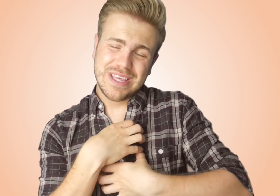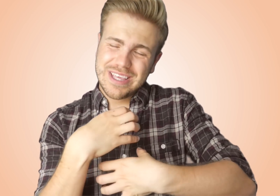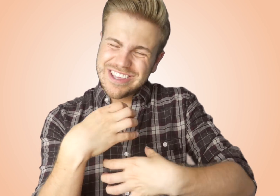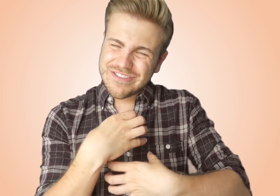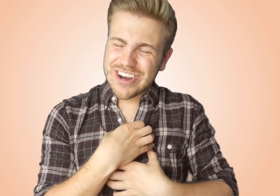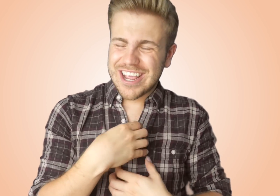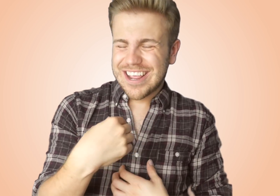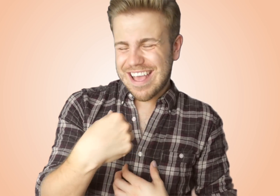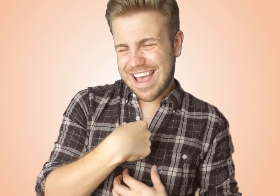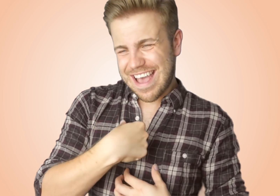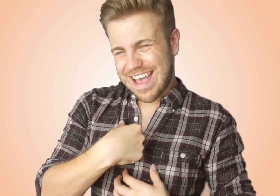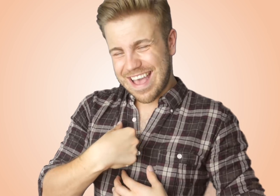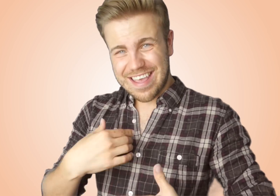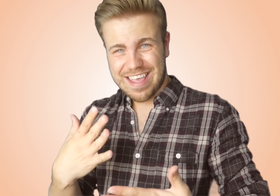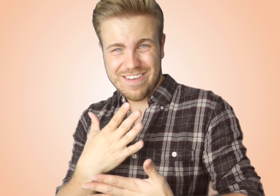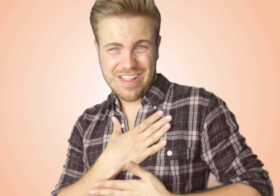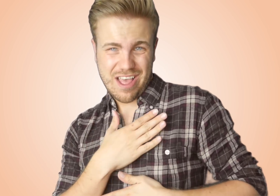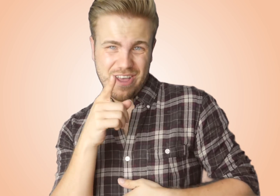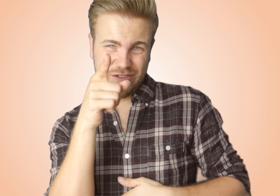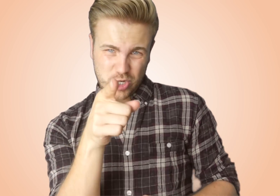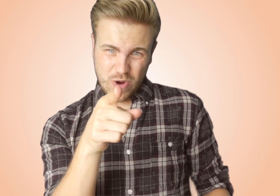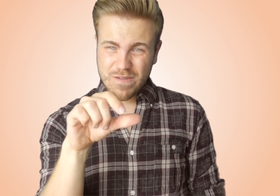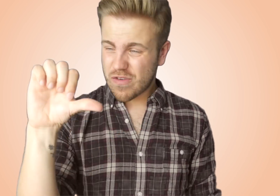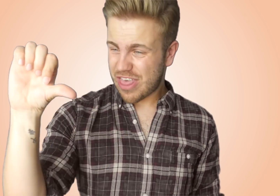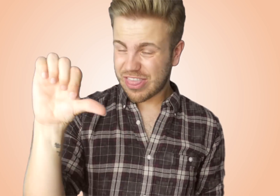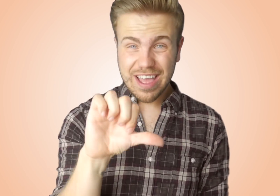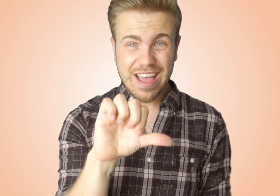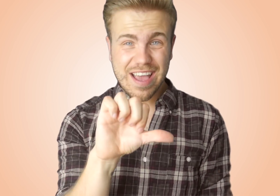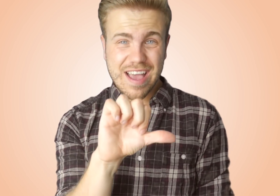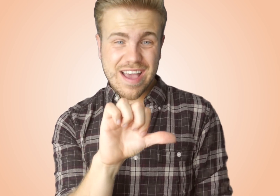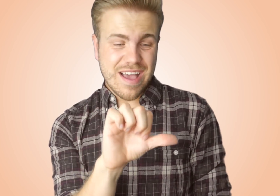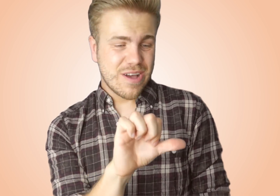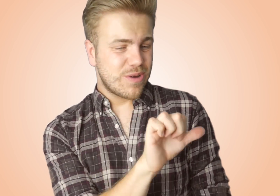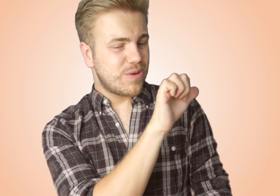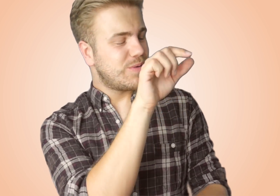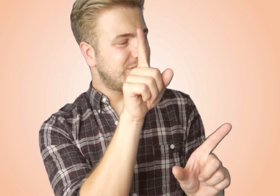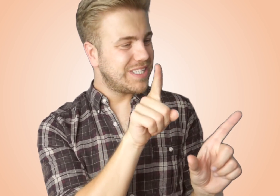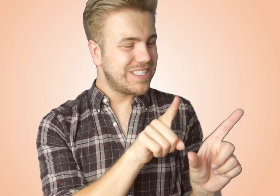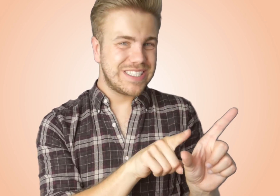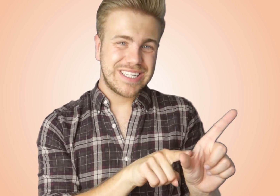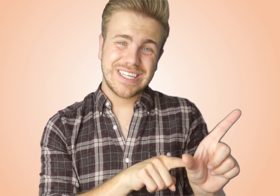be afraid I have loved you for a thousand years